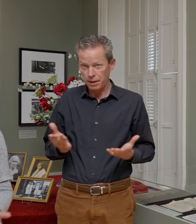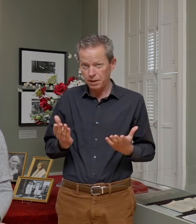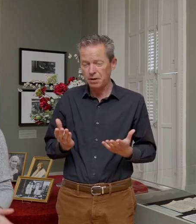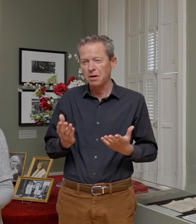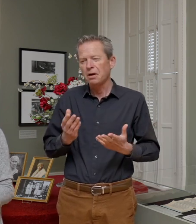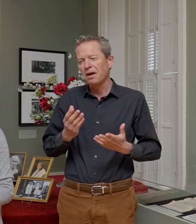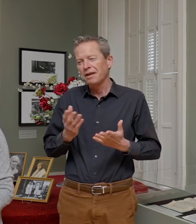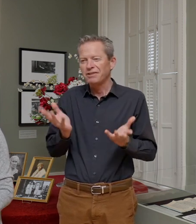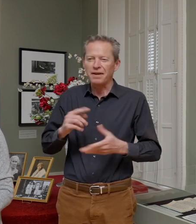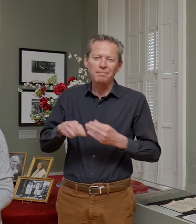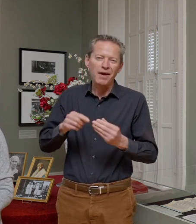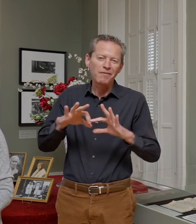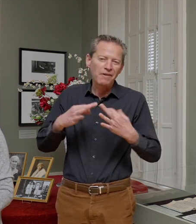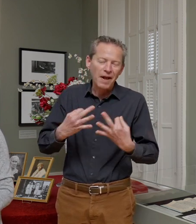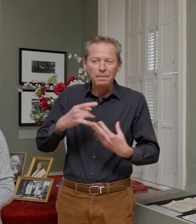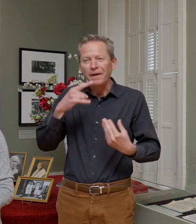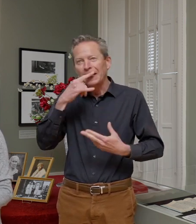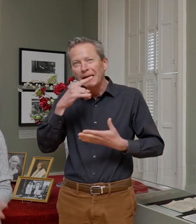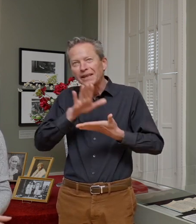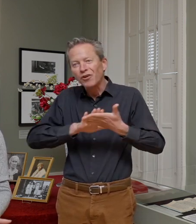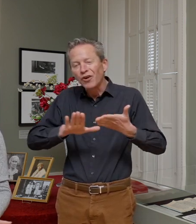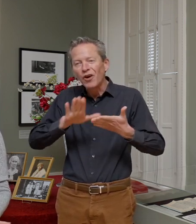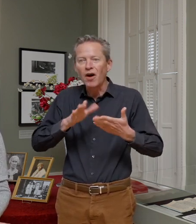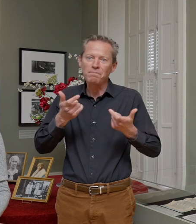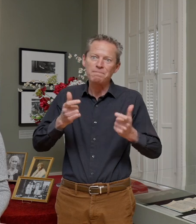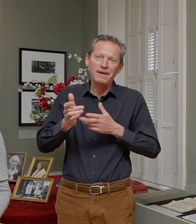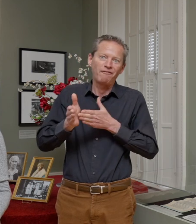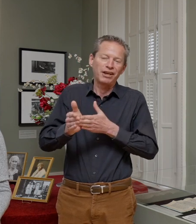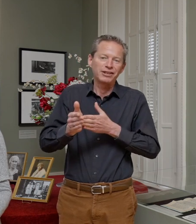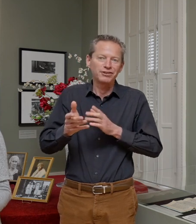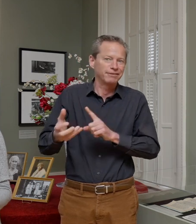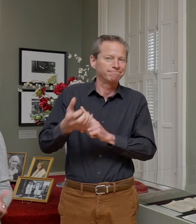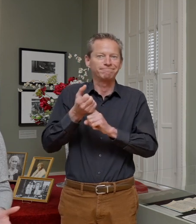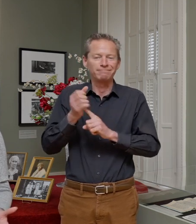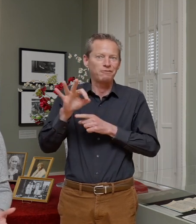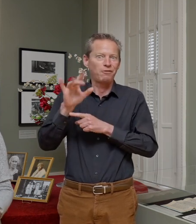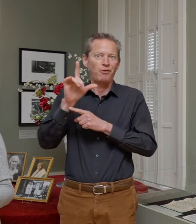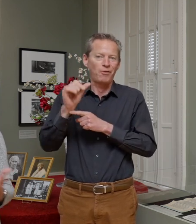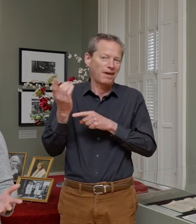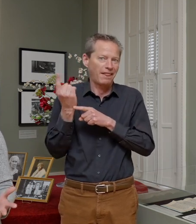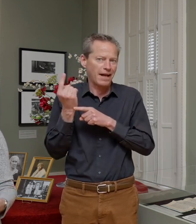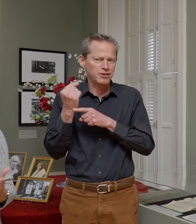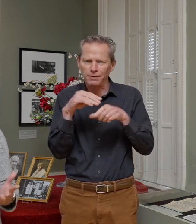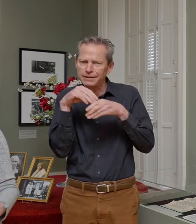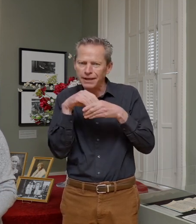family, their kid at college, the big fish they caught in Florida last year, and if they had had it stuffed or taxidermied now,